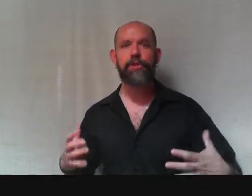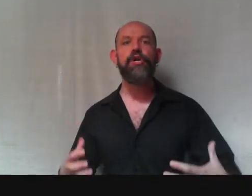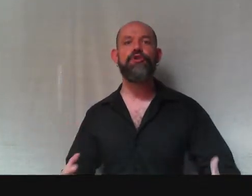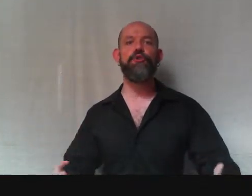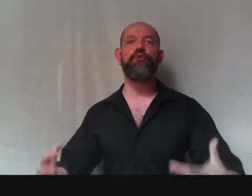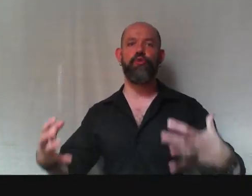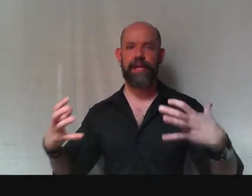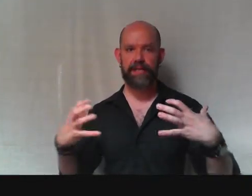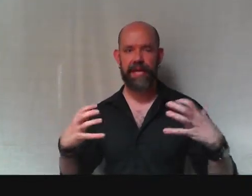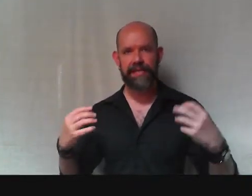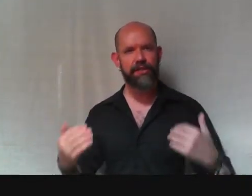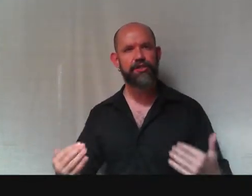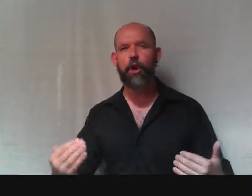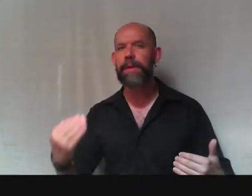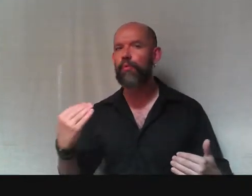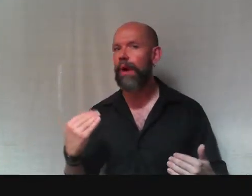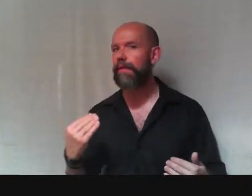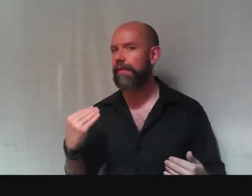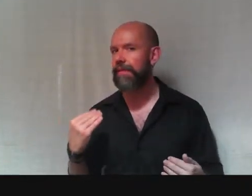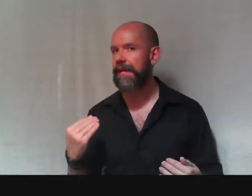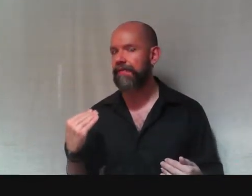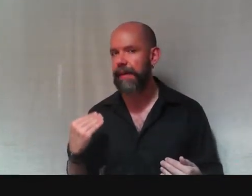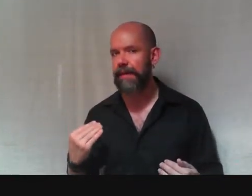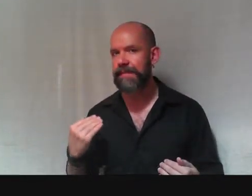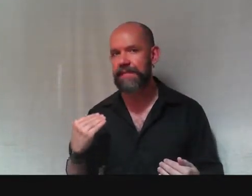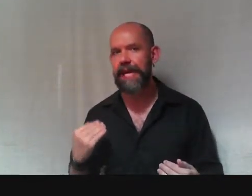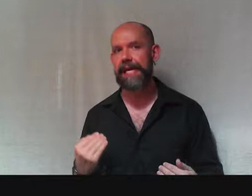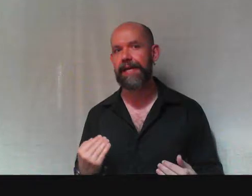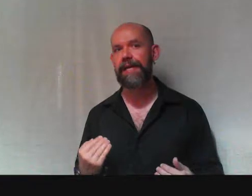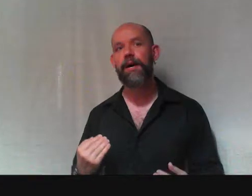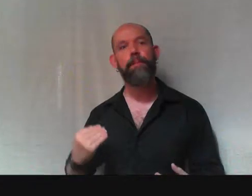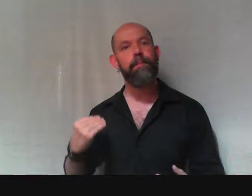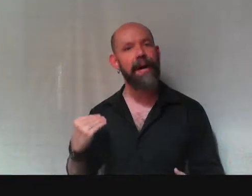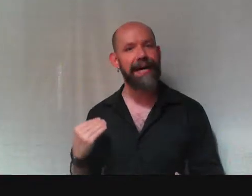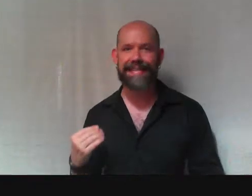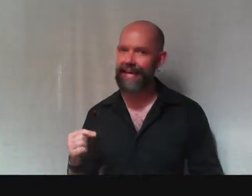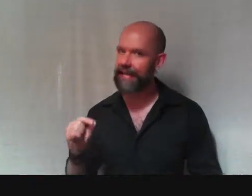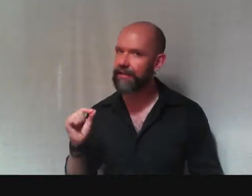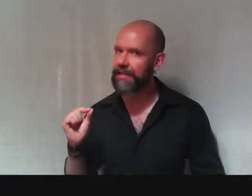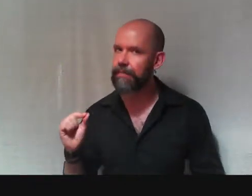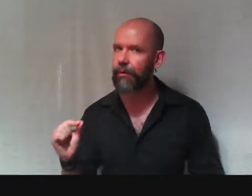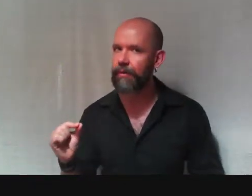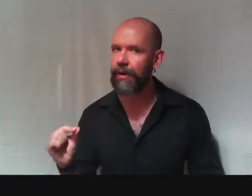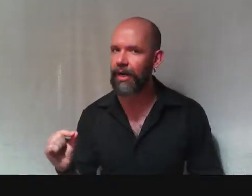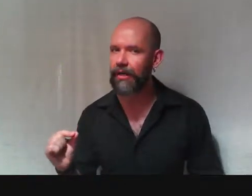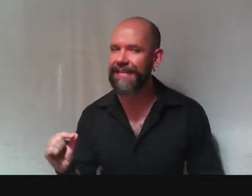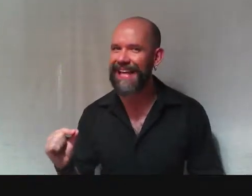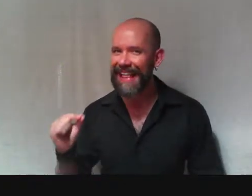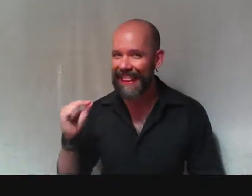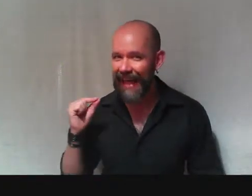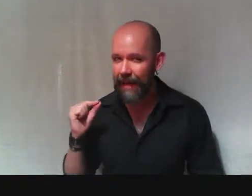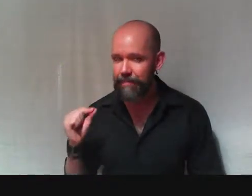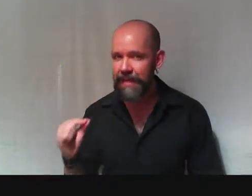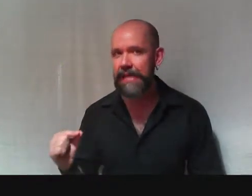to criticize, to show me where they think I've made a mistake. But, and here's the important part, that means